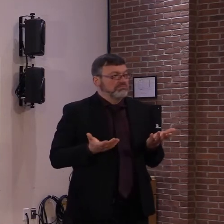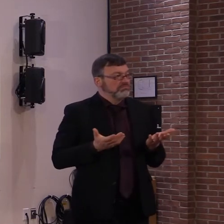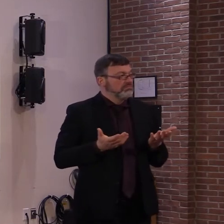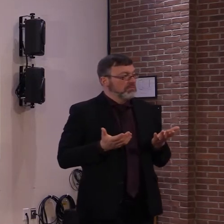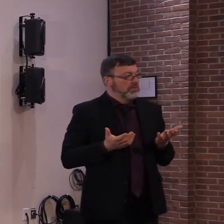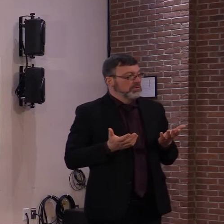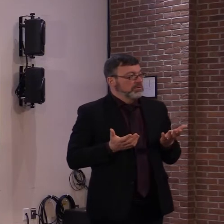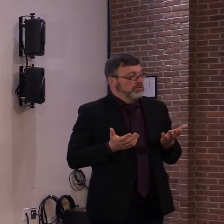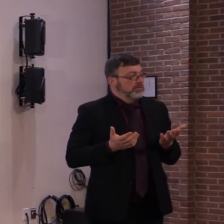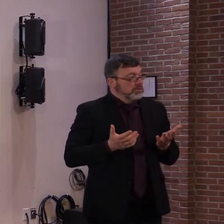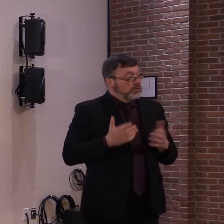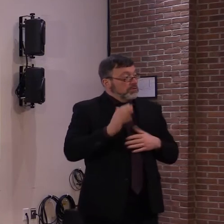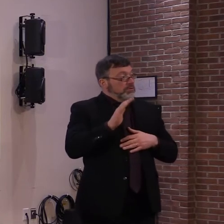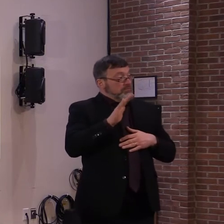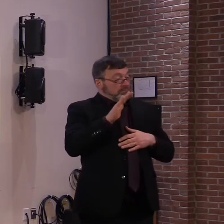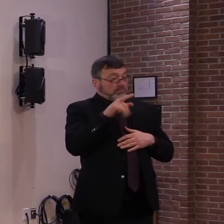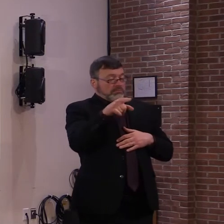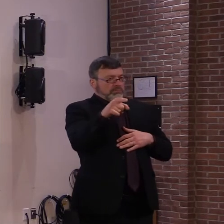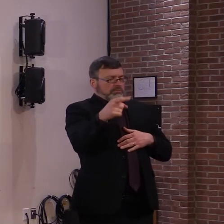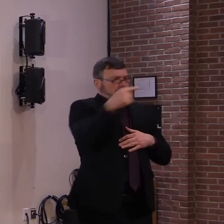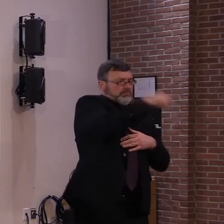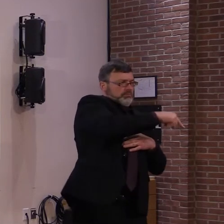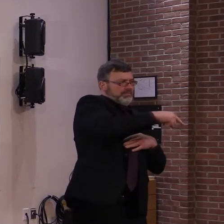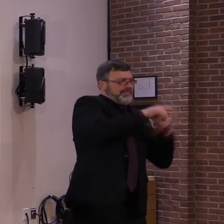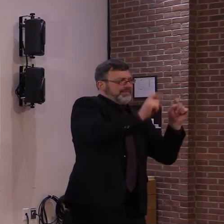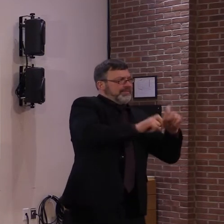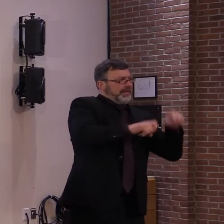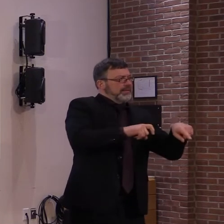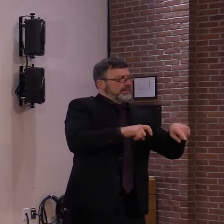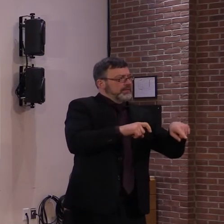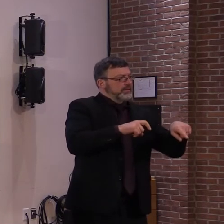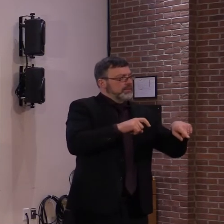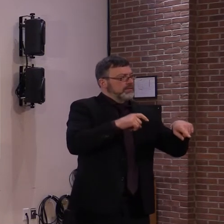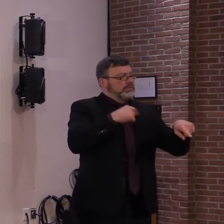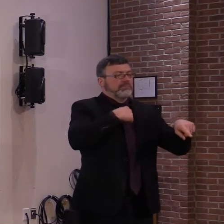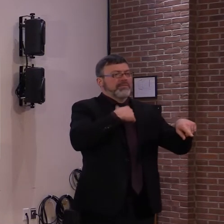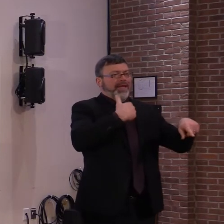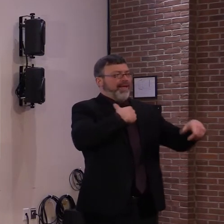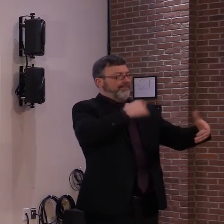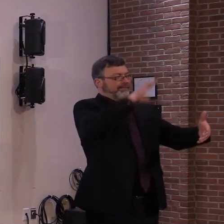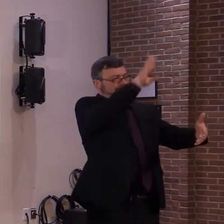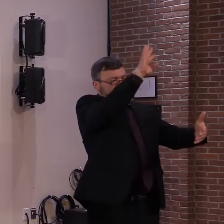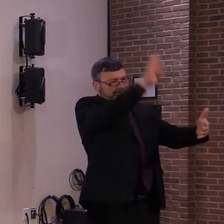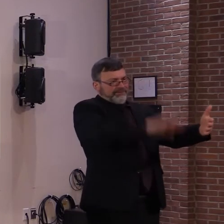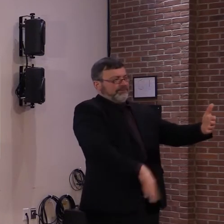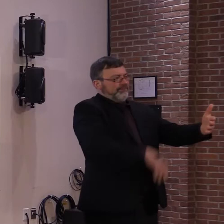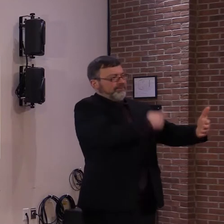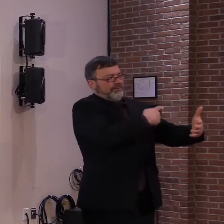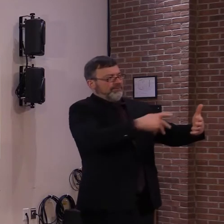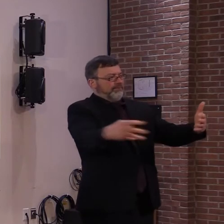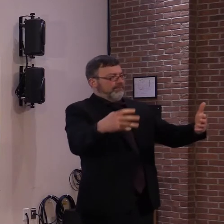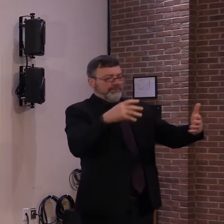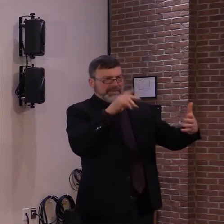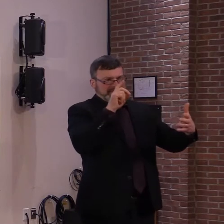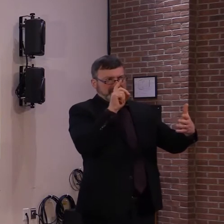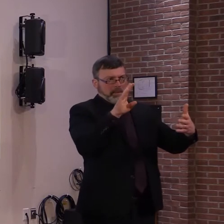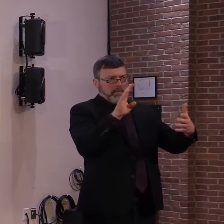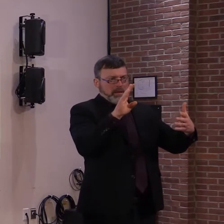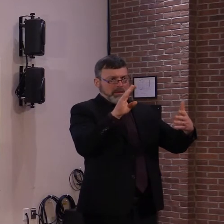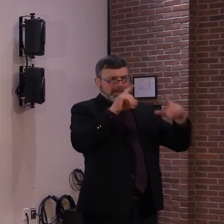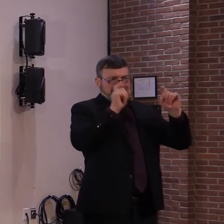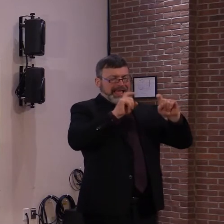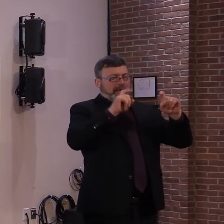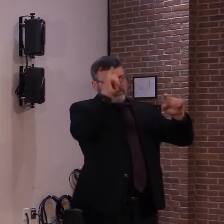all 19 clinics around the state or a pop-up if the health department is having a pop-up. So we're